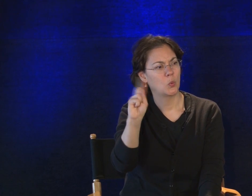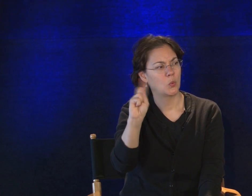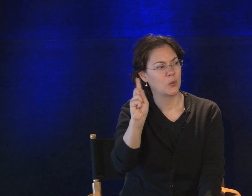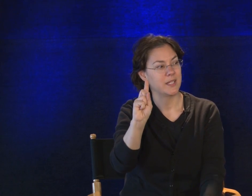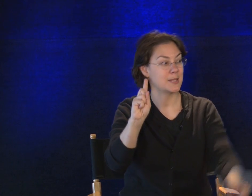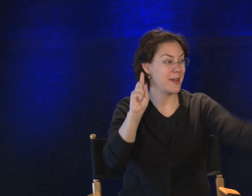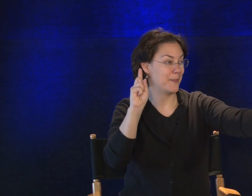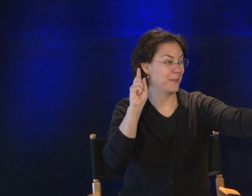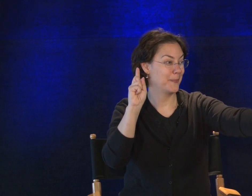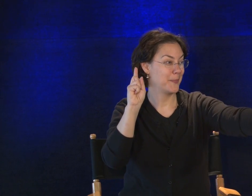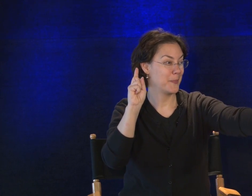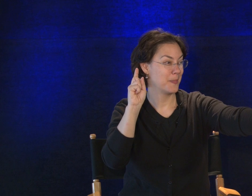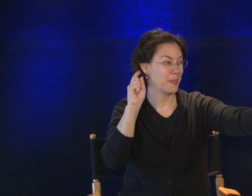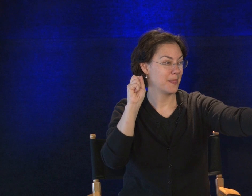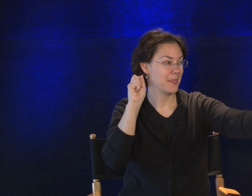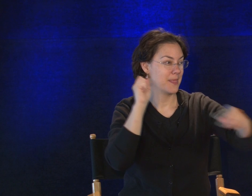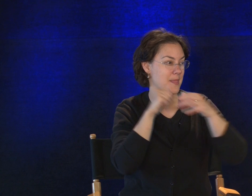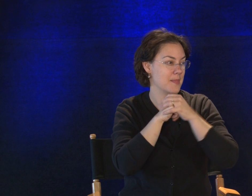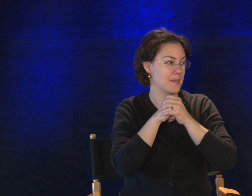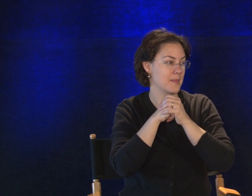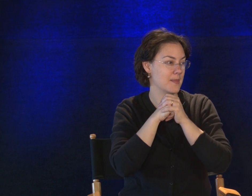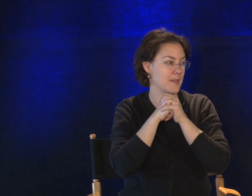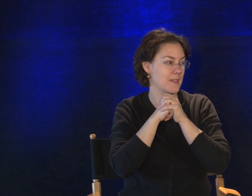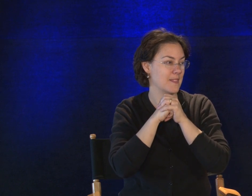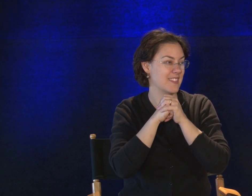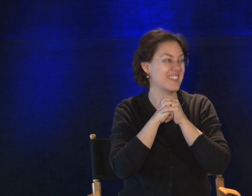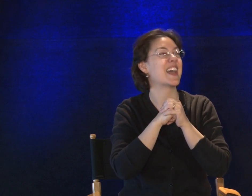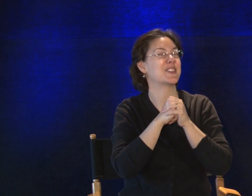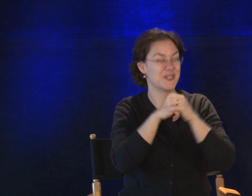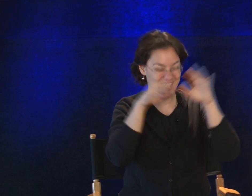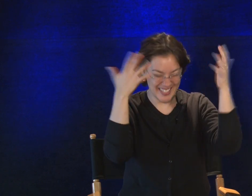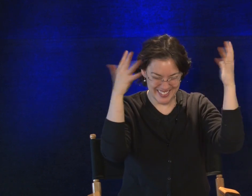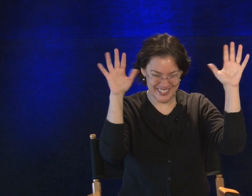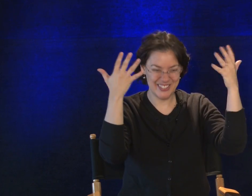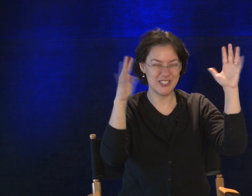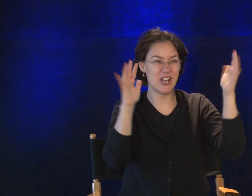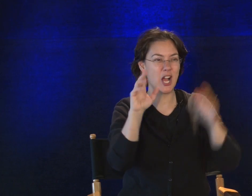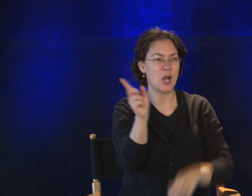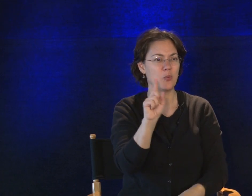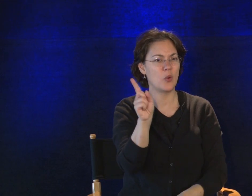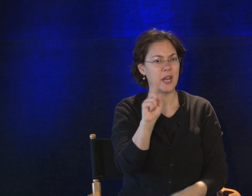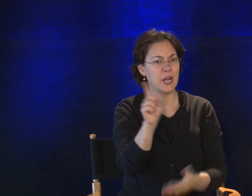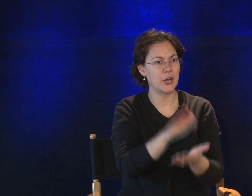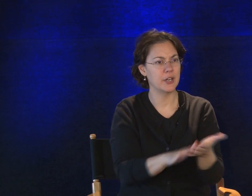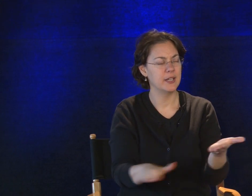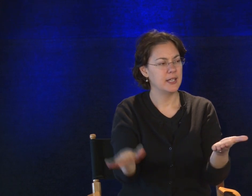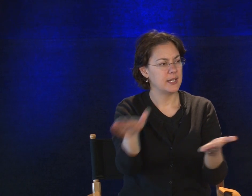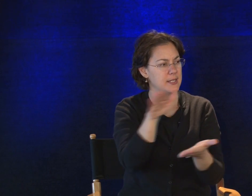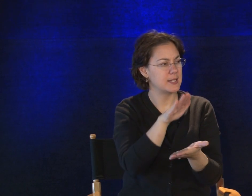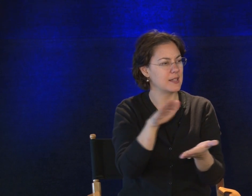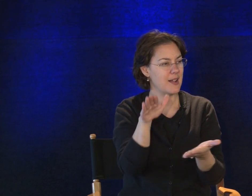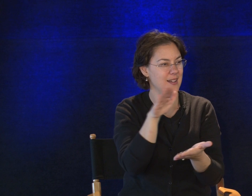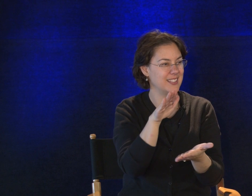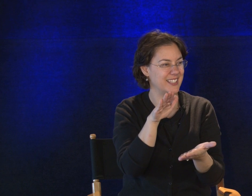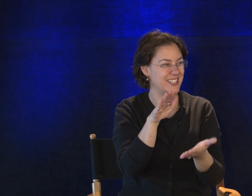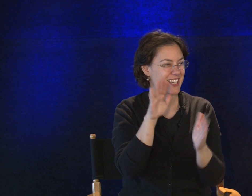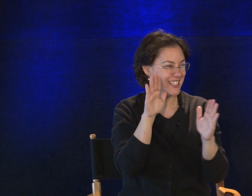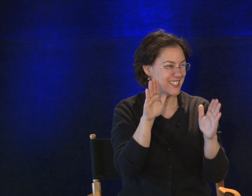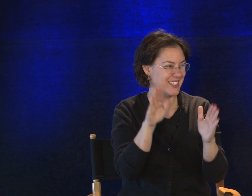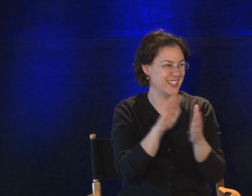Yes, ma'am. Where is the college? That's right. Good job. Where is the college? Excellent.